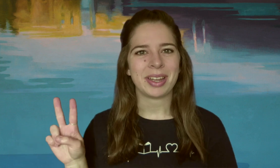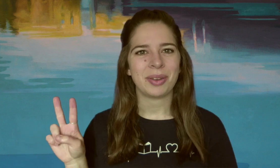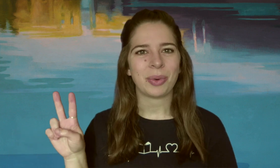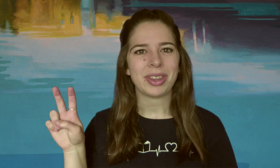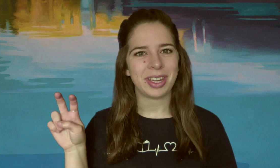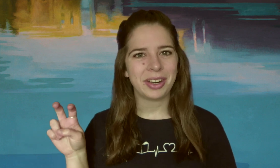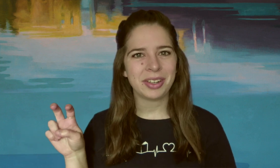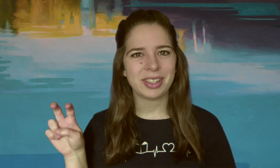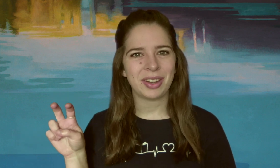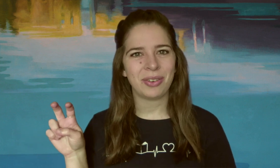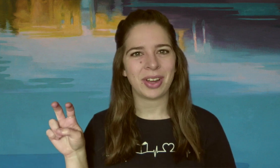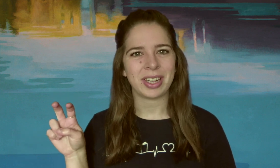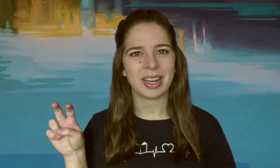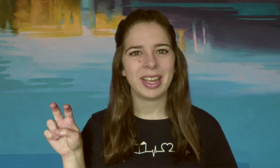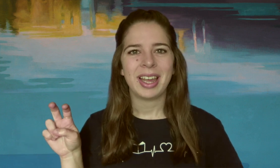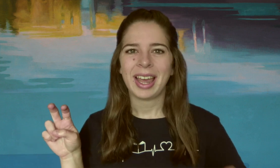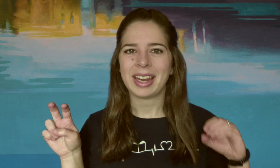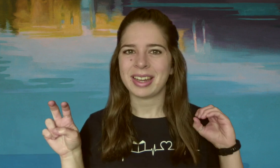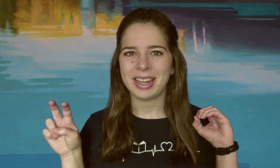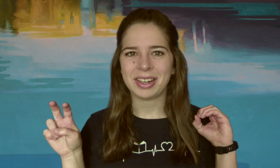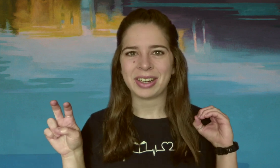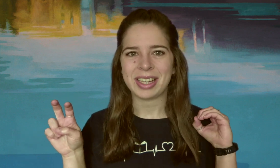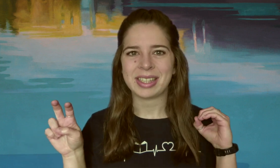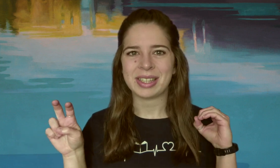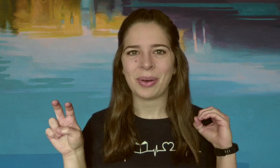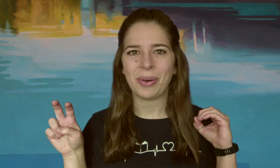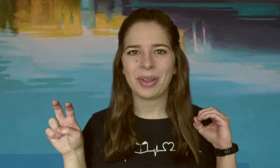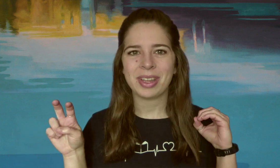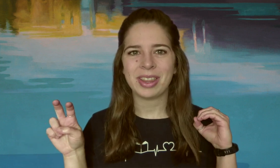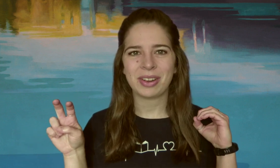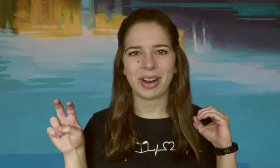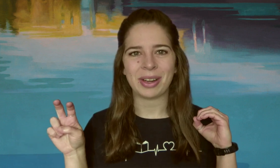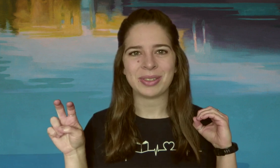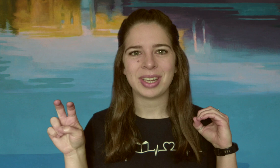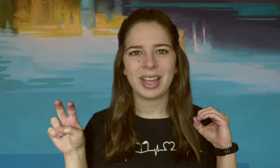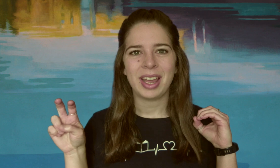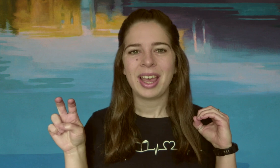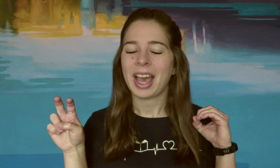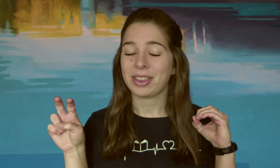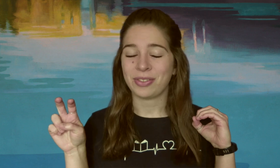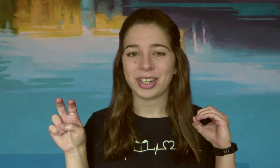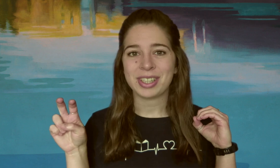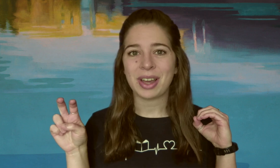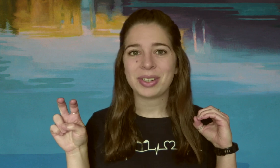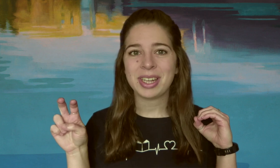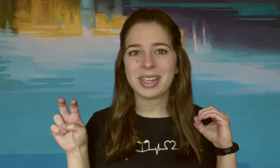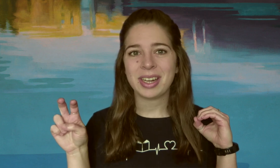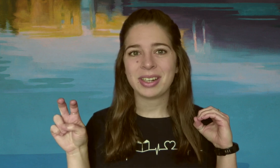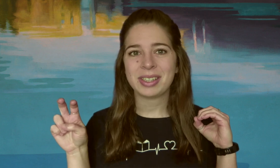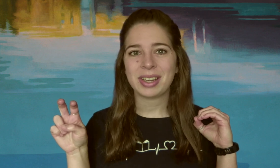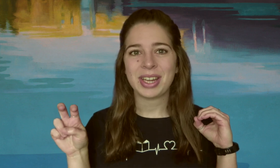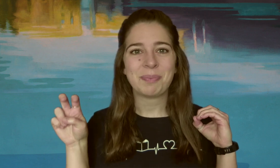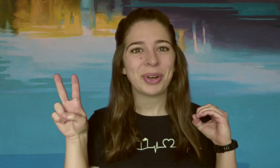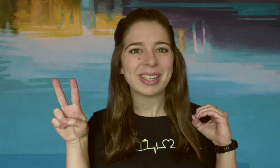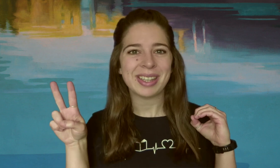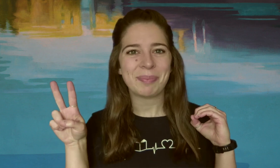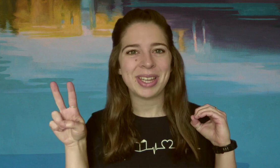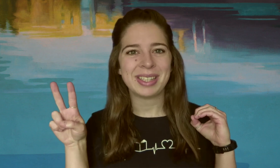with ears so funny, and here is his hole in the ground. At the first sound he hears, he pricks up his